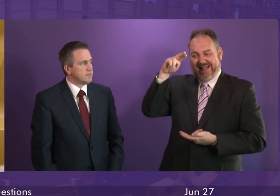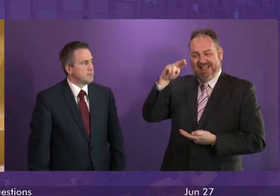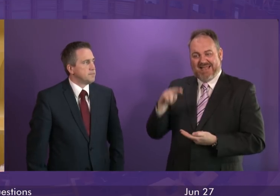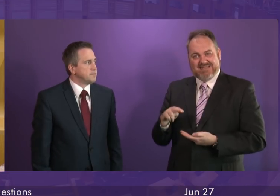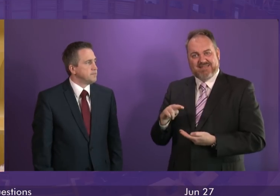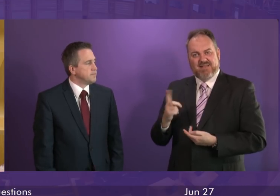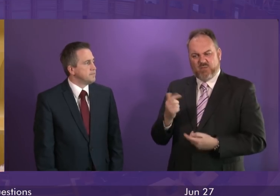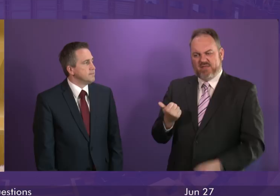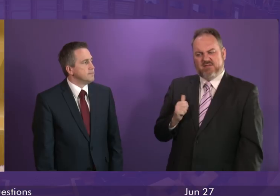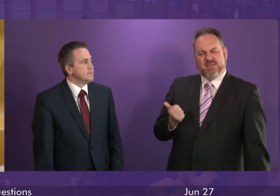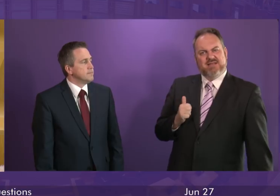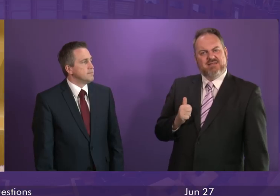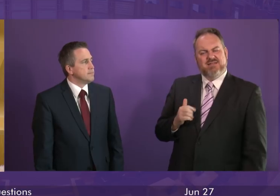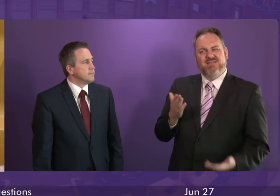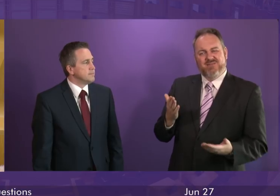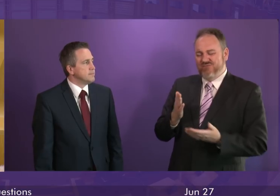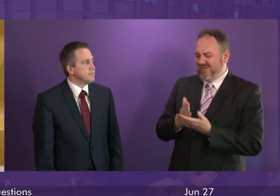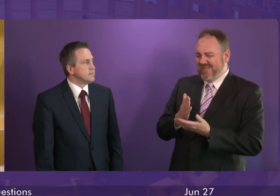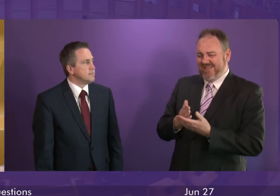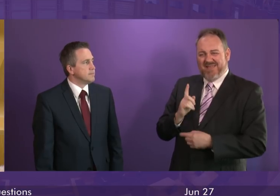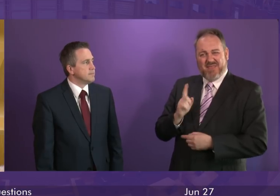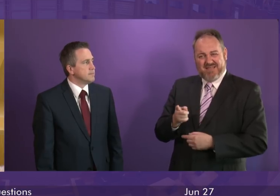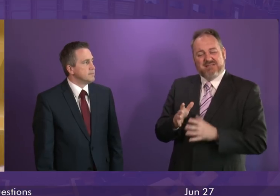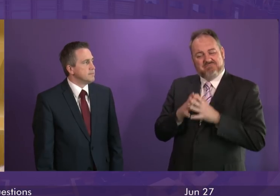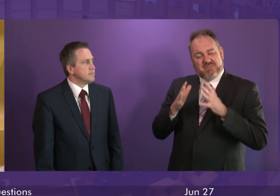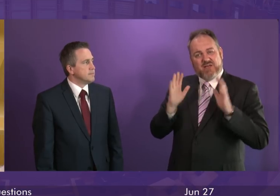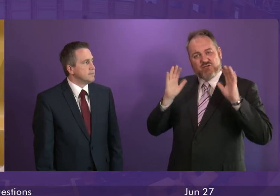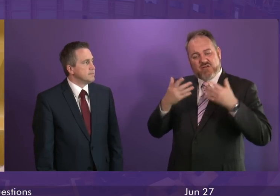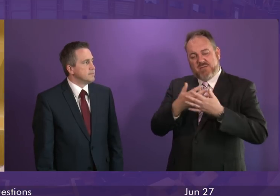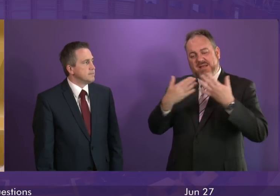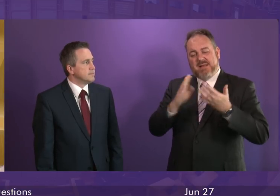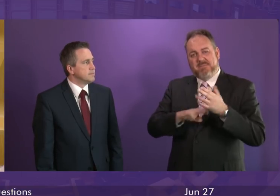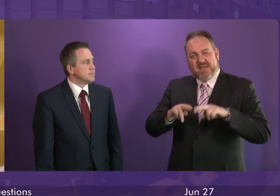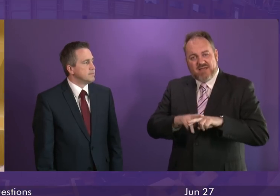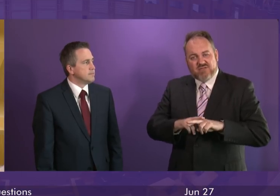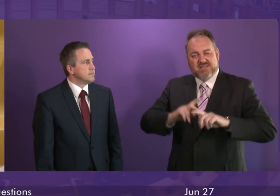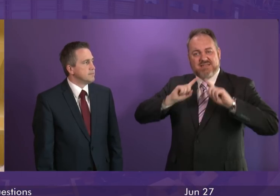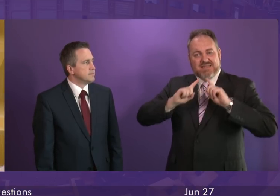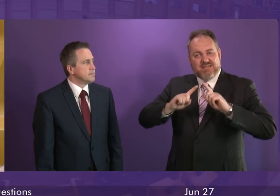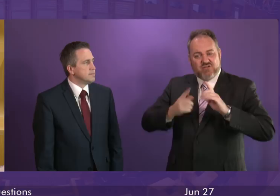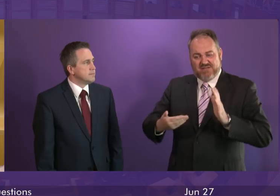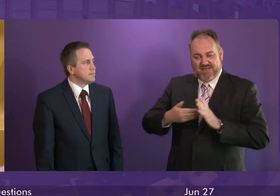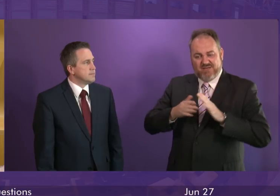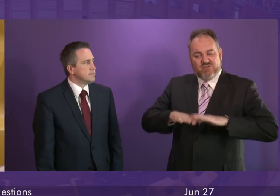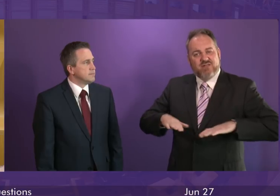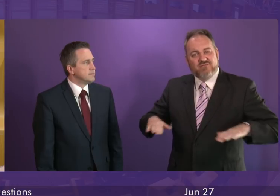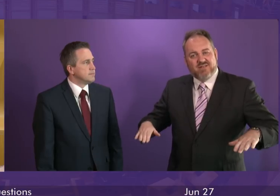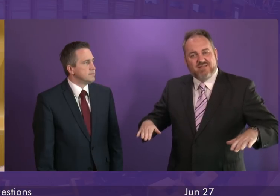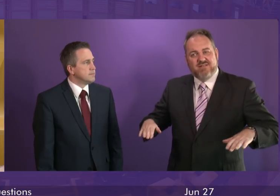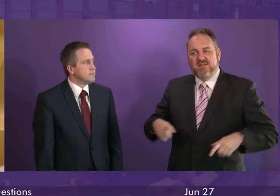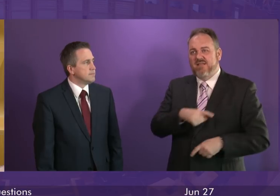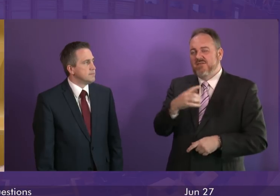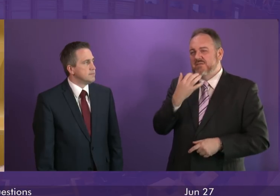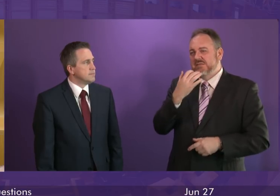from the Scottish Government. First Minister, this is clearly a matter of huge concern to parents, teachers and pupils, not least those associated with a